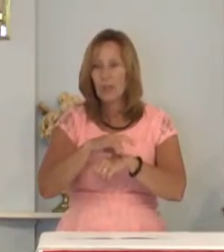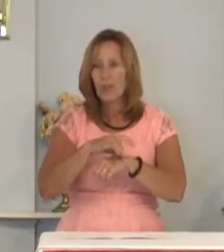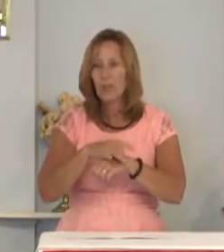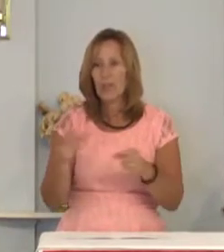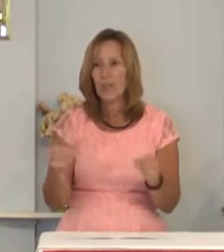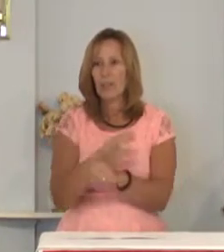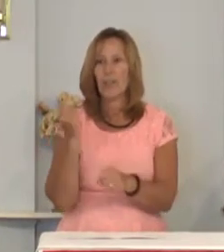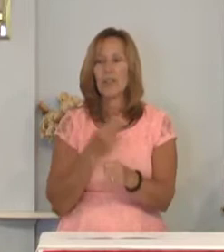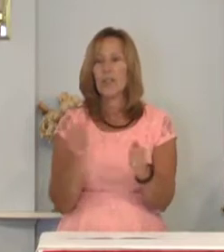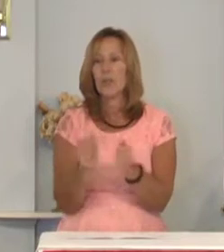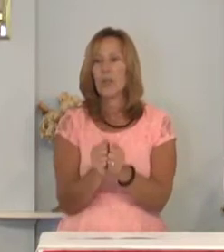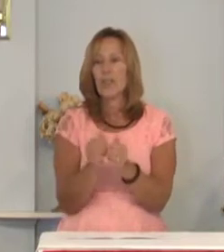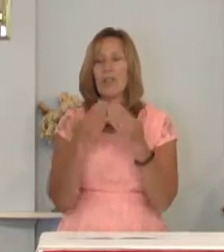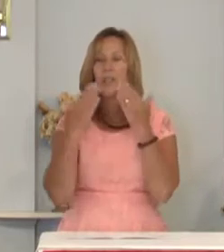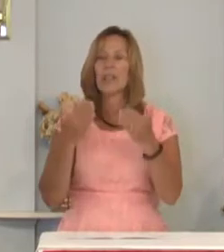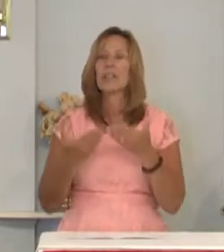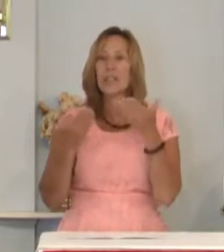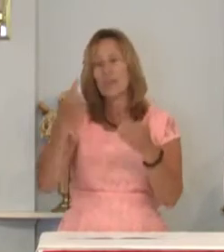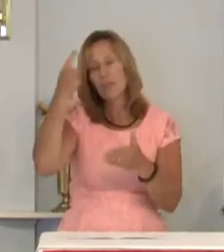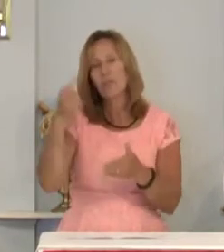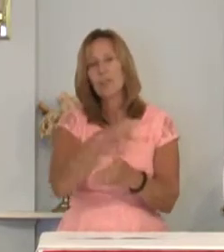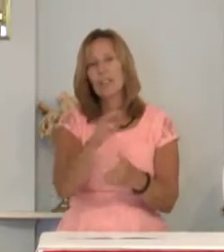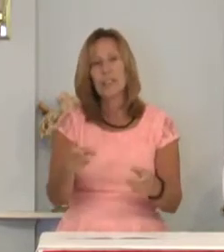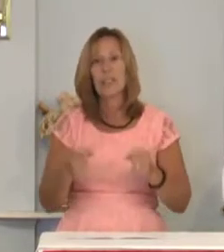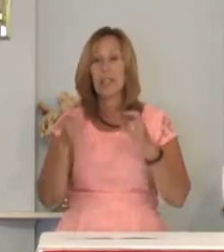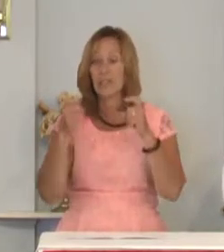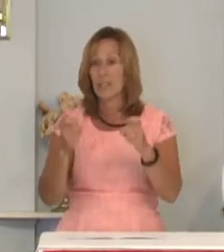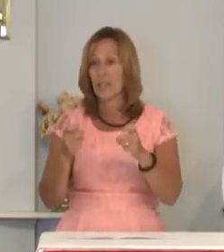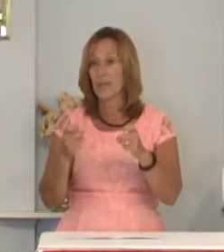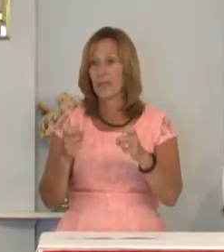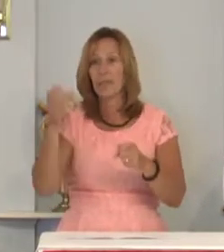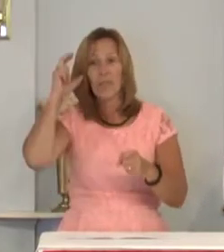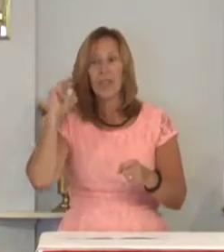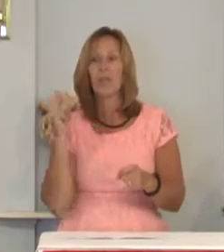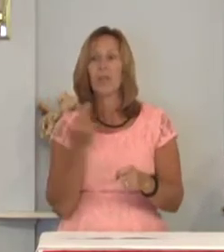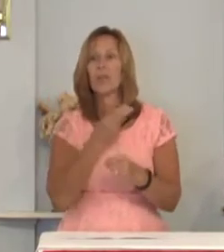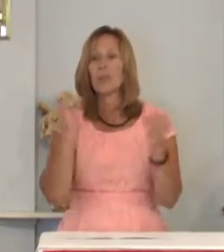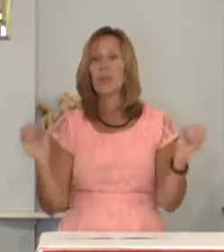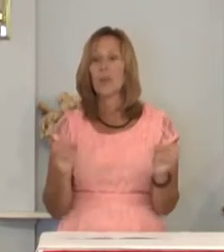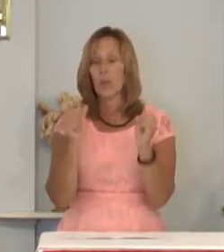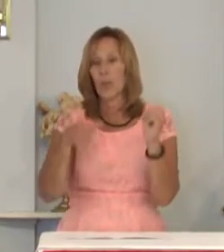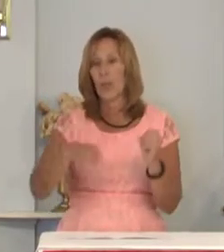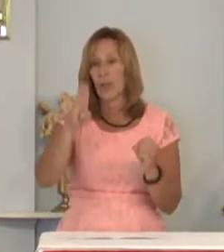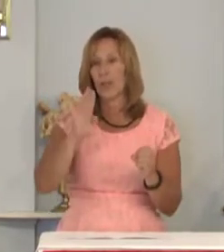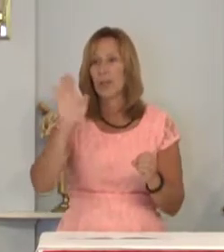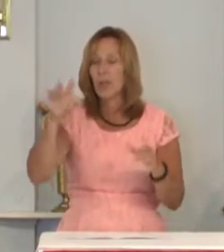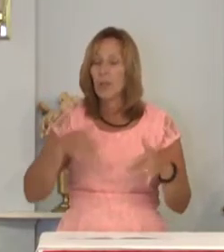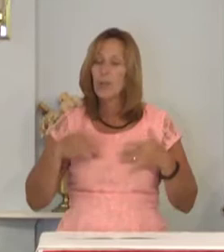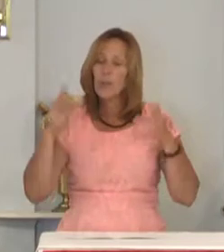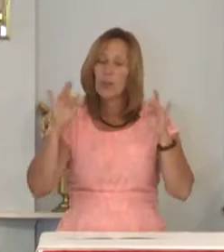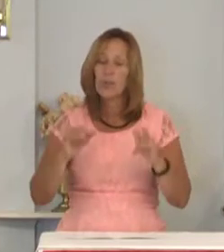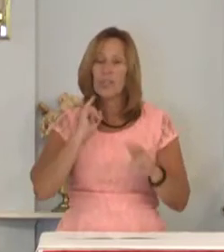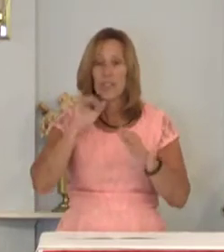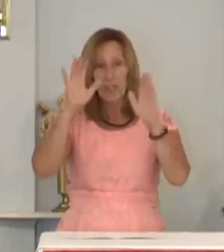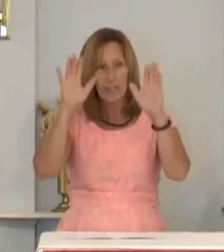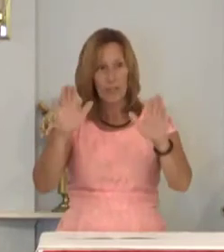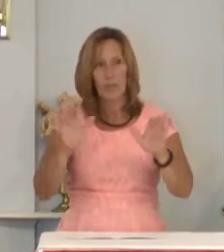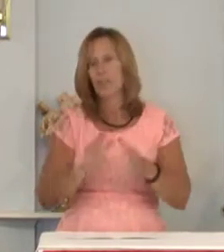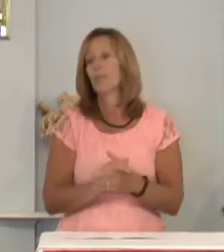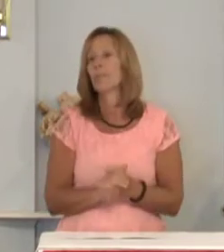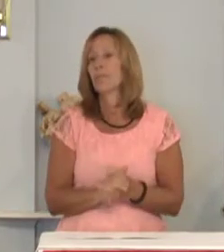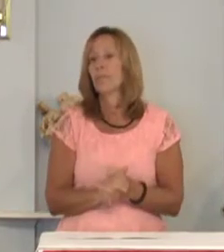fill us with thanksgiving for these gifts hear us oh God your mercy is great